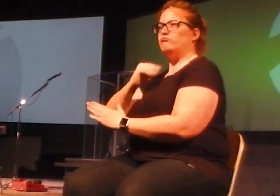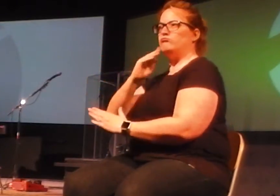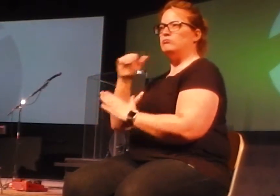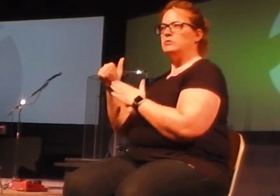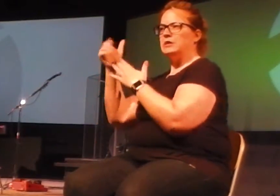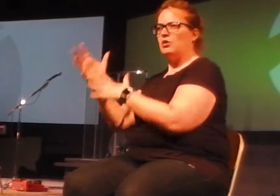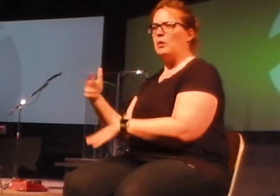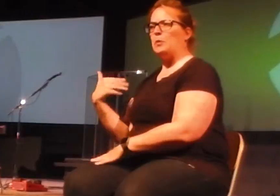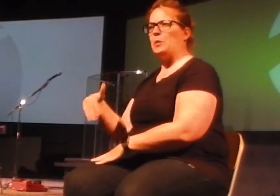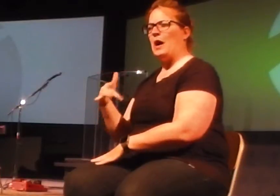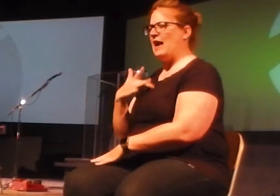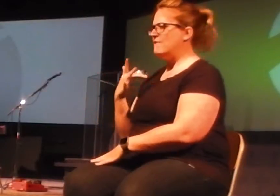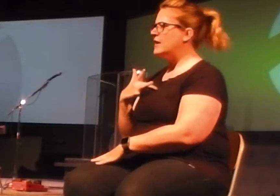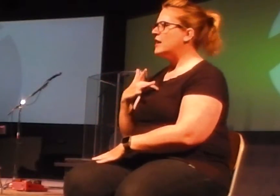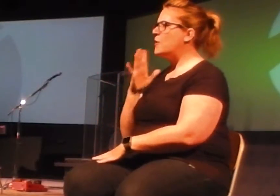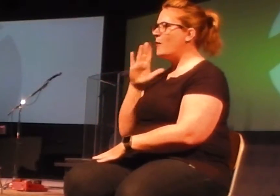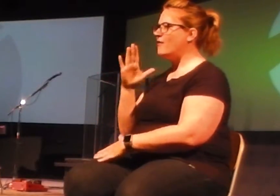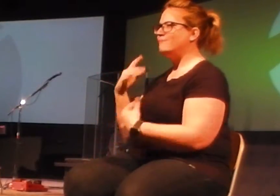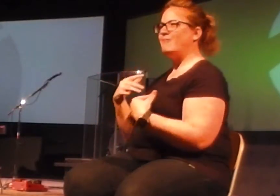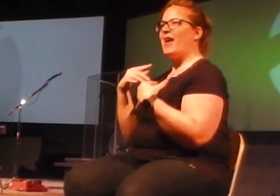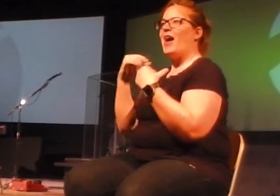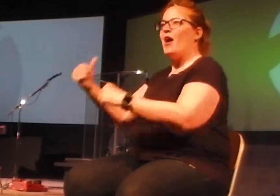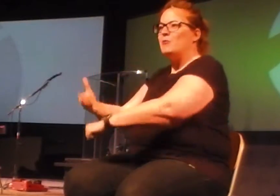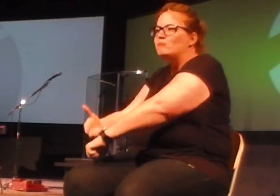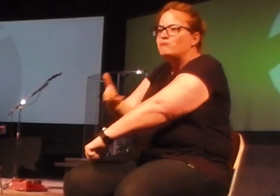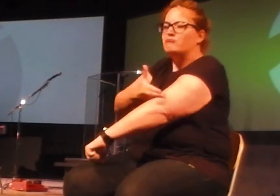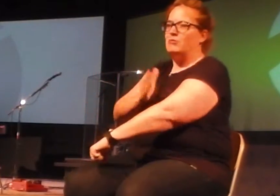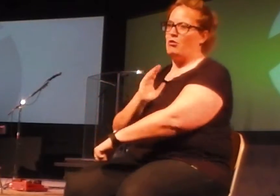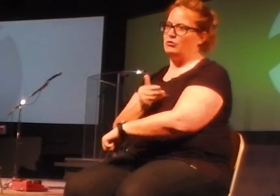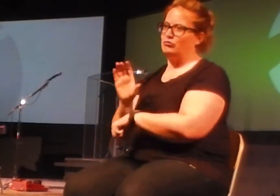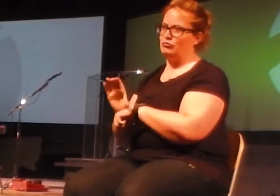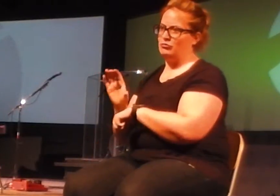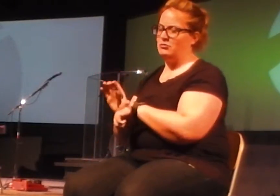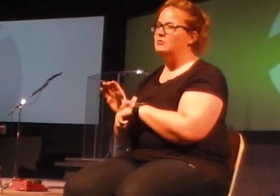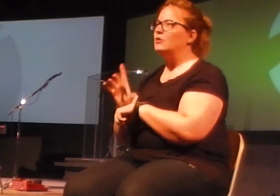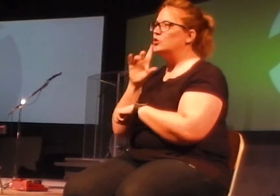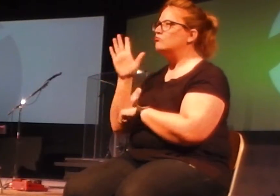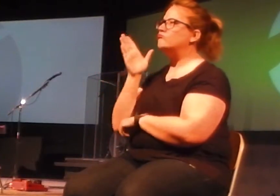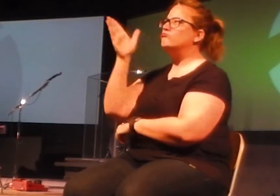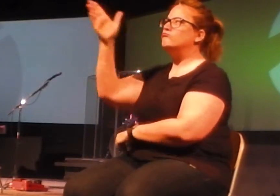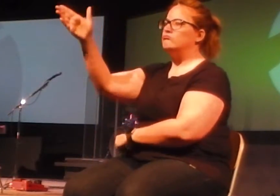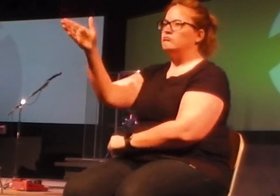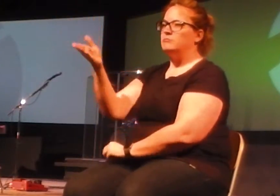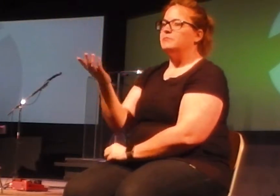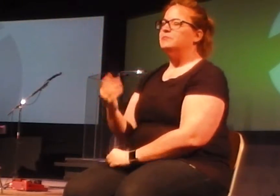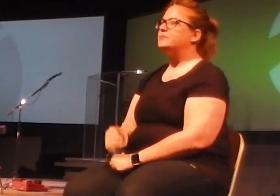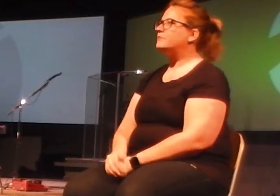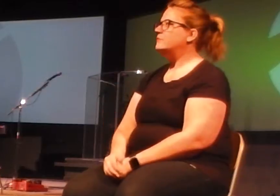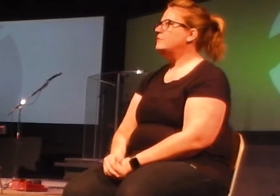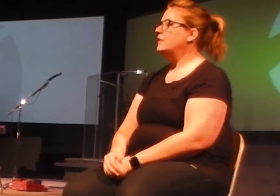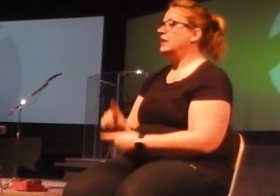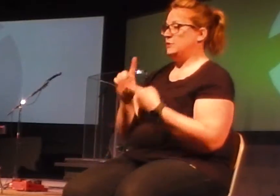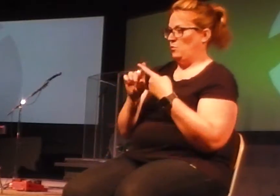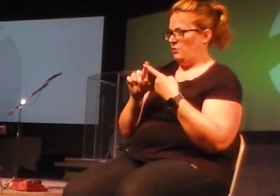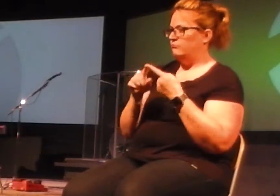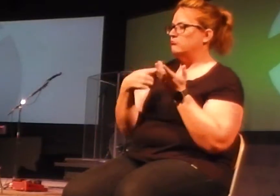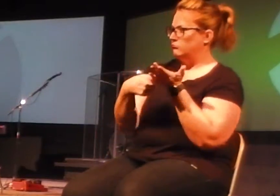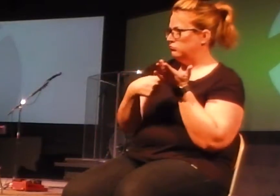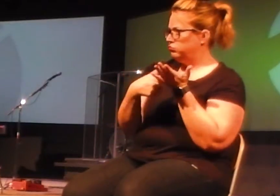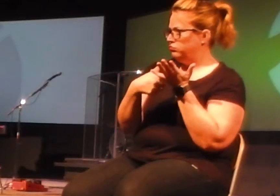be a really healthy thing for us as a church to move forward into the future. So that's one thing. just kind of wanted to kind of set